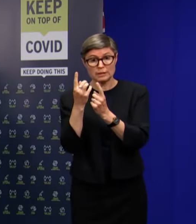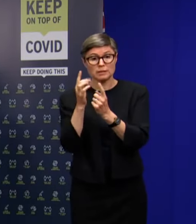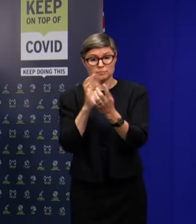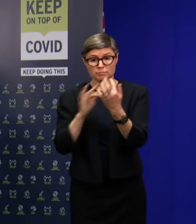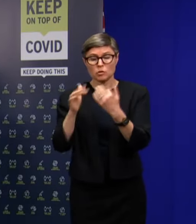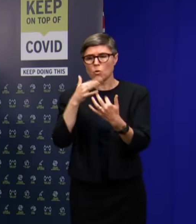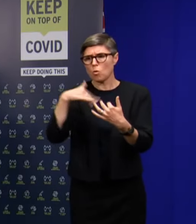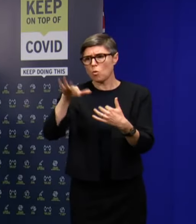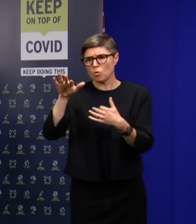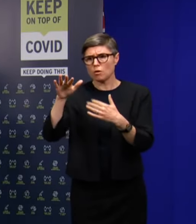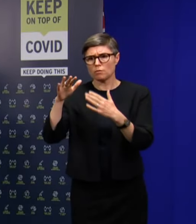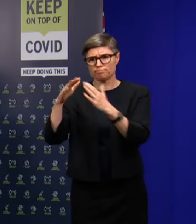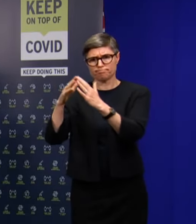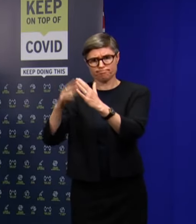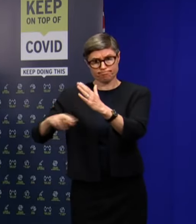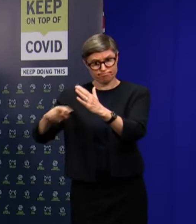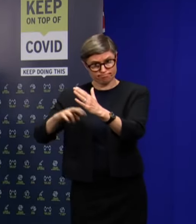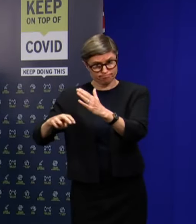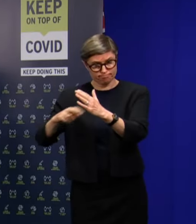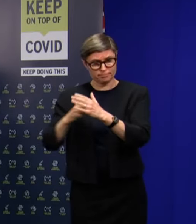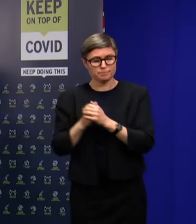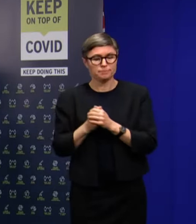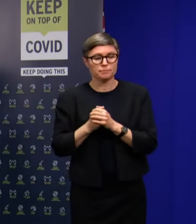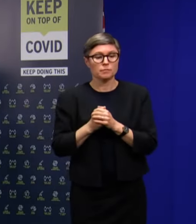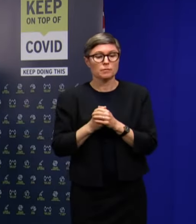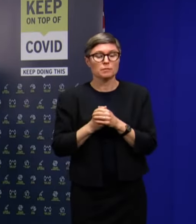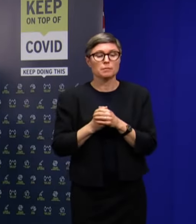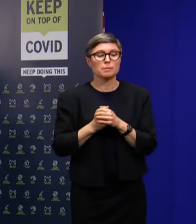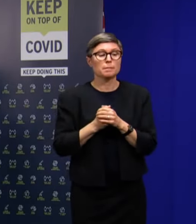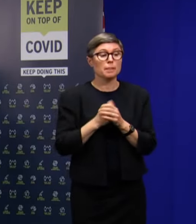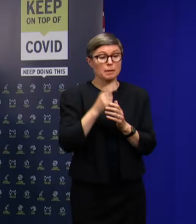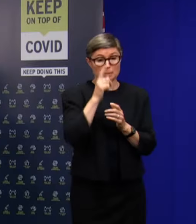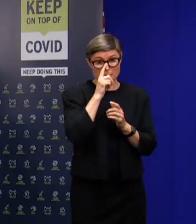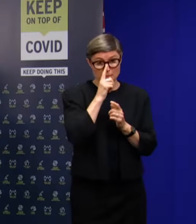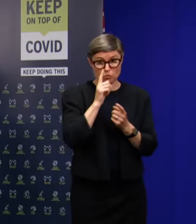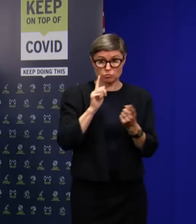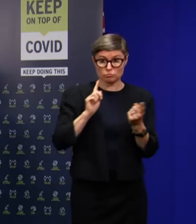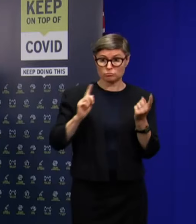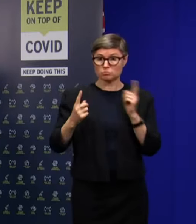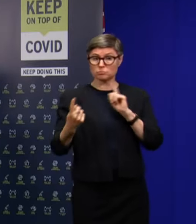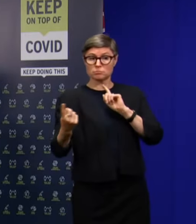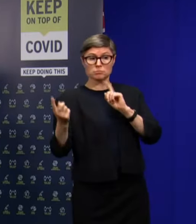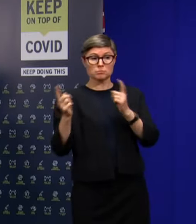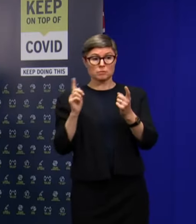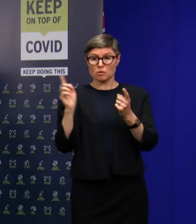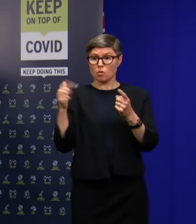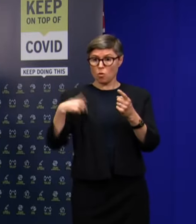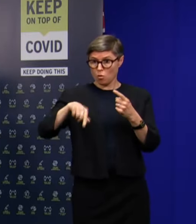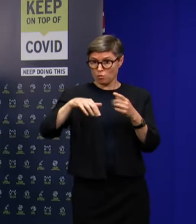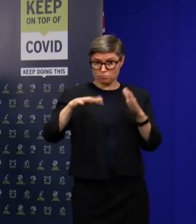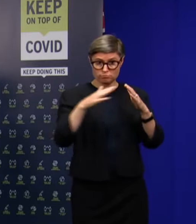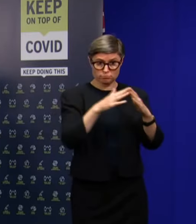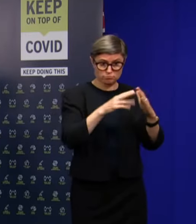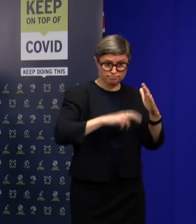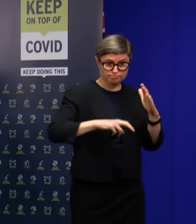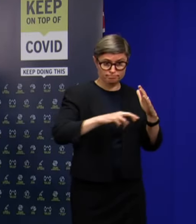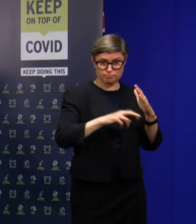contacts, at this stage, all those that we are aware of have been isolated as well.